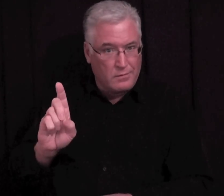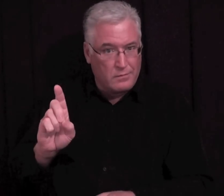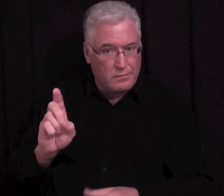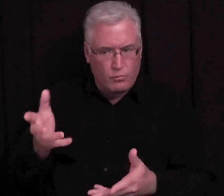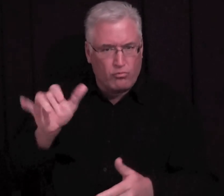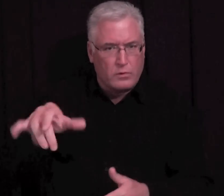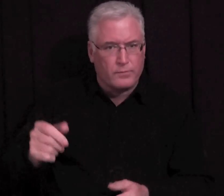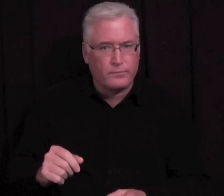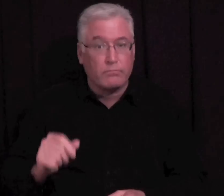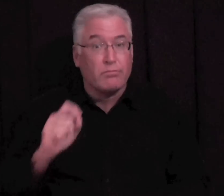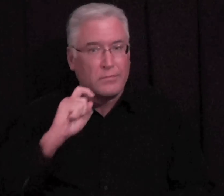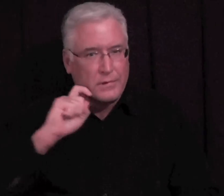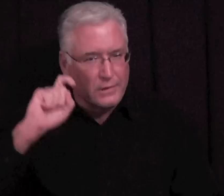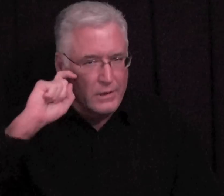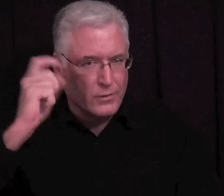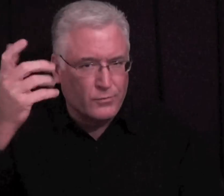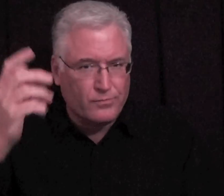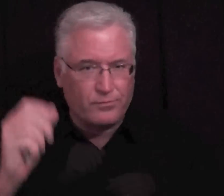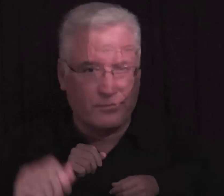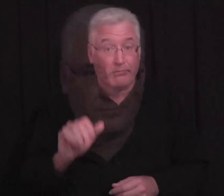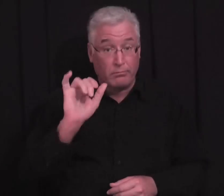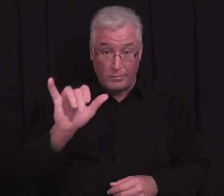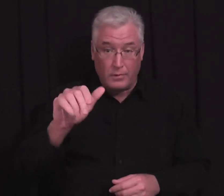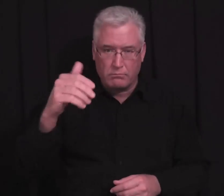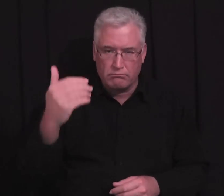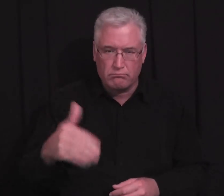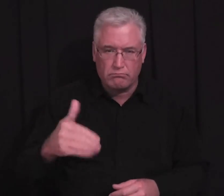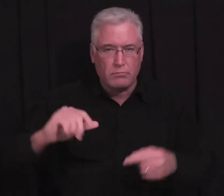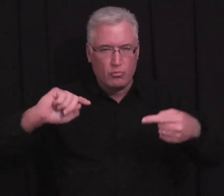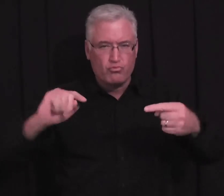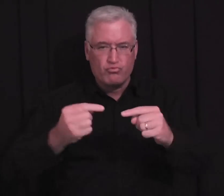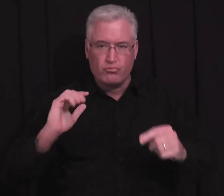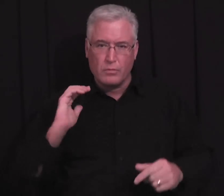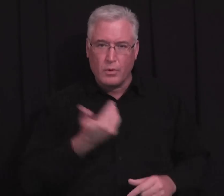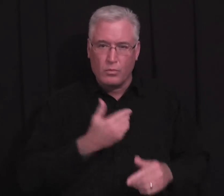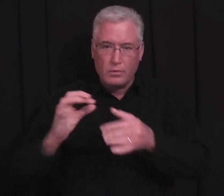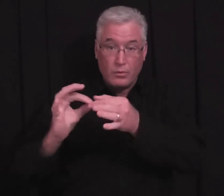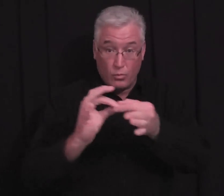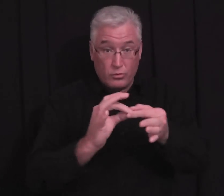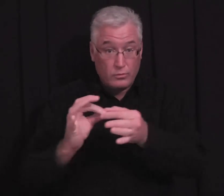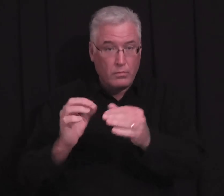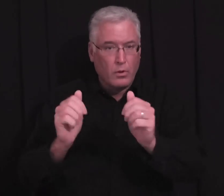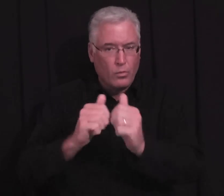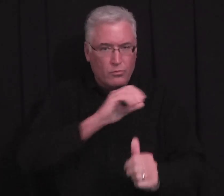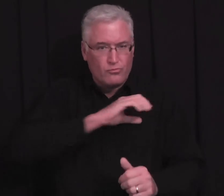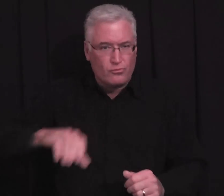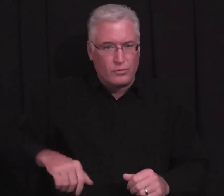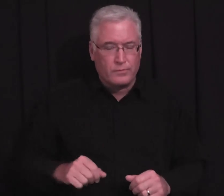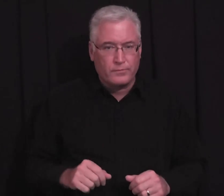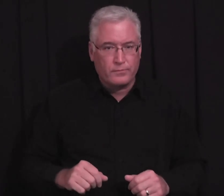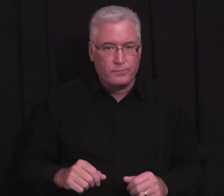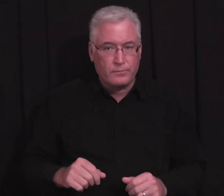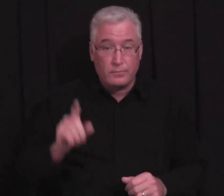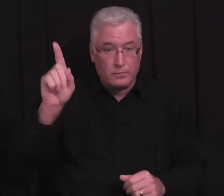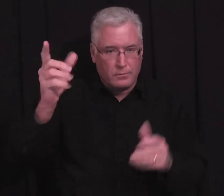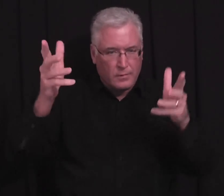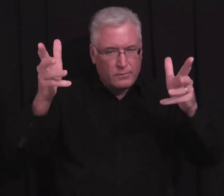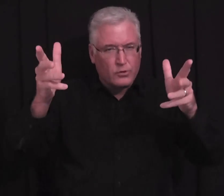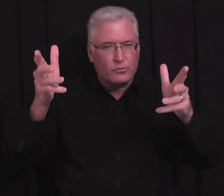what do you want as your God? Well, it's sex. And, you know, wow, that really hurts your relationship with Christ.